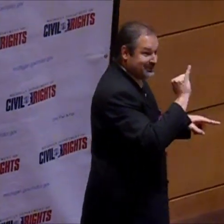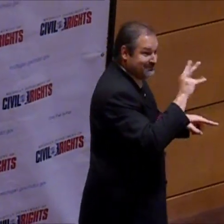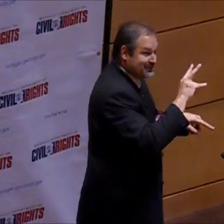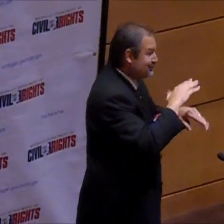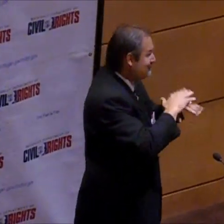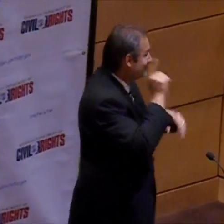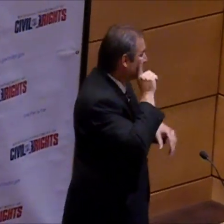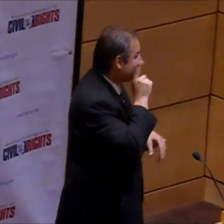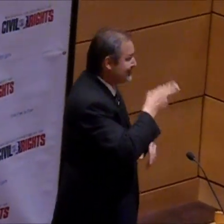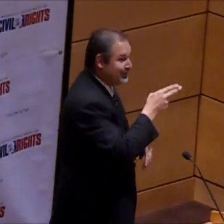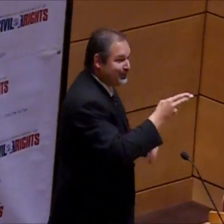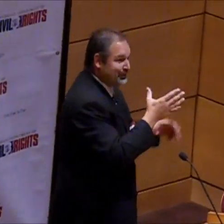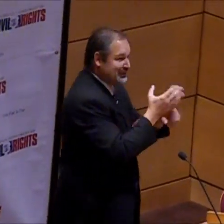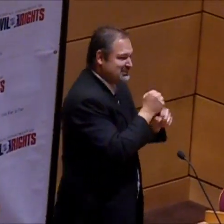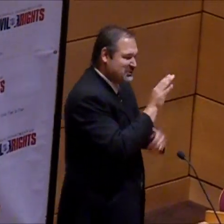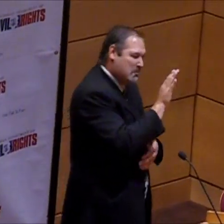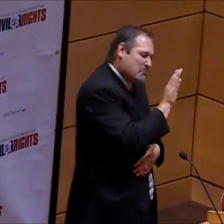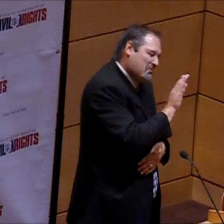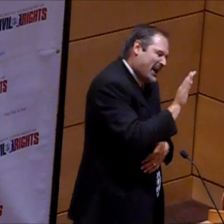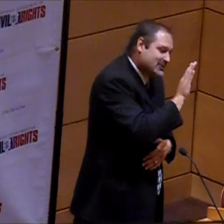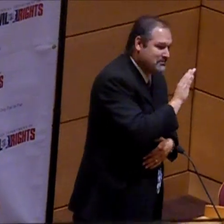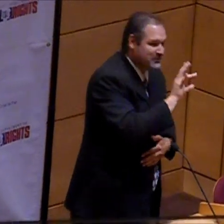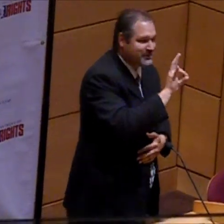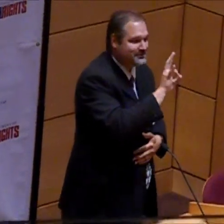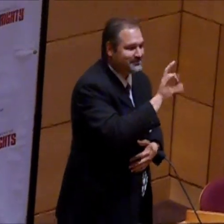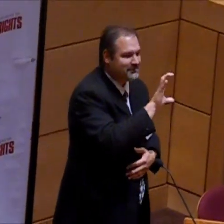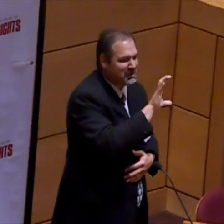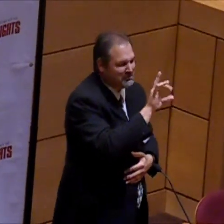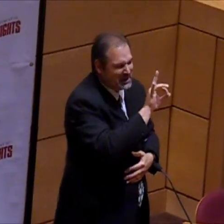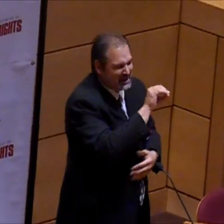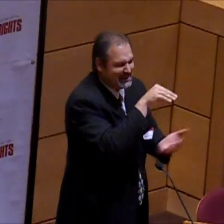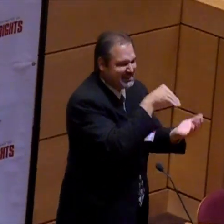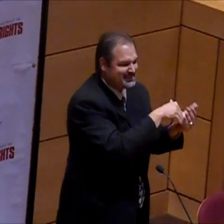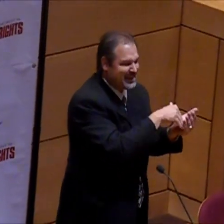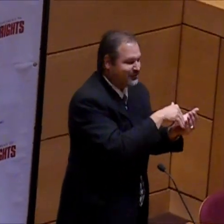The deaf community, the division on deaf and hard and hearing, is about 700